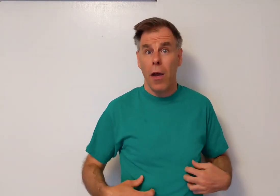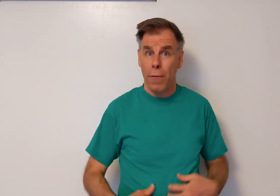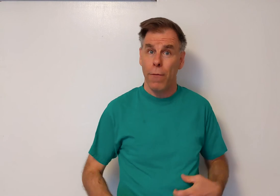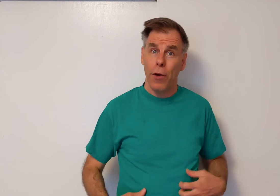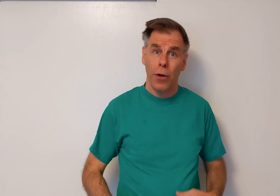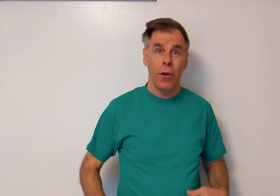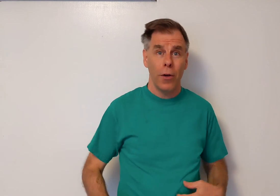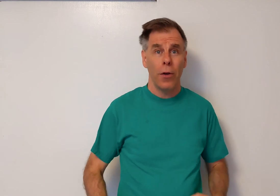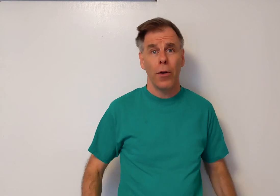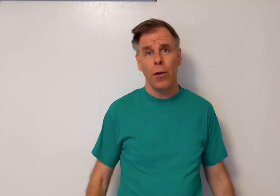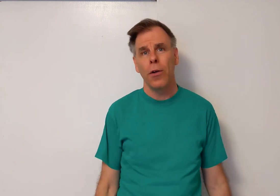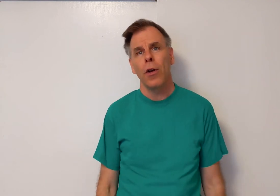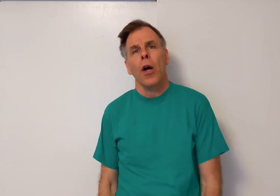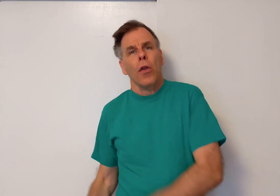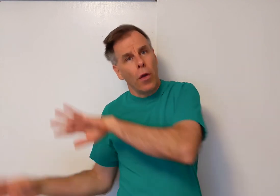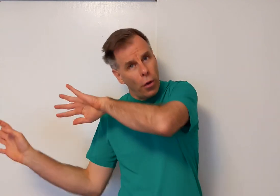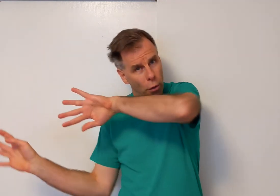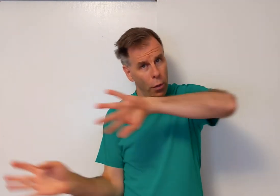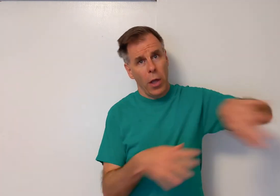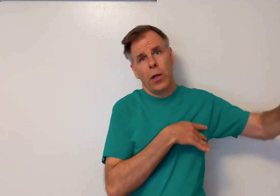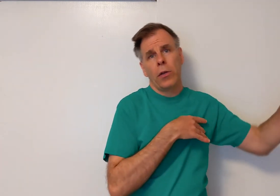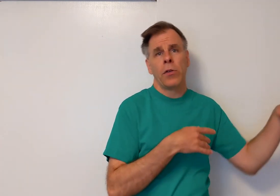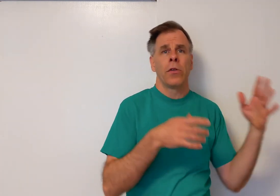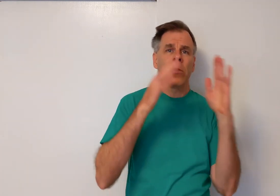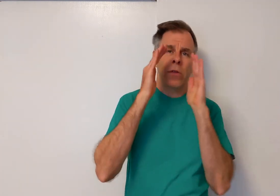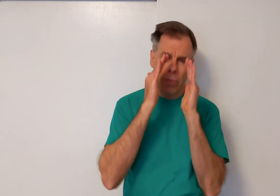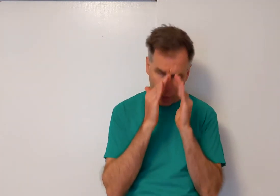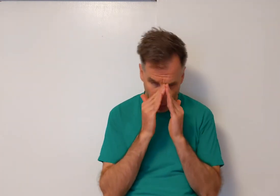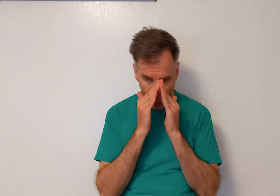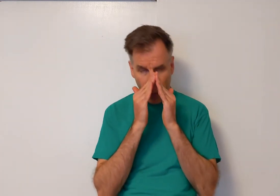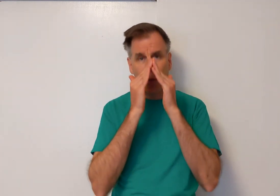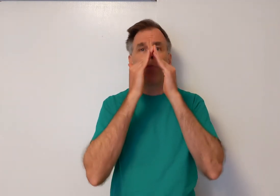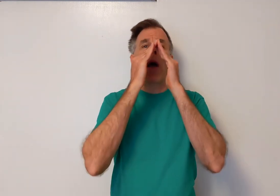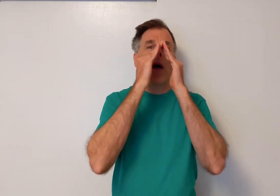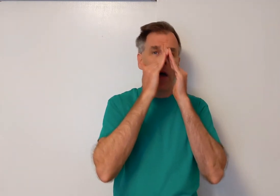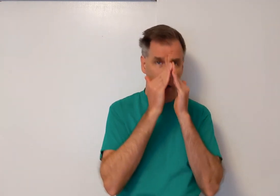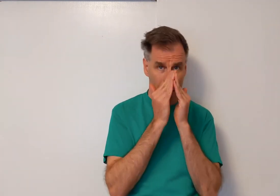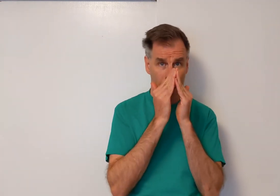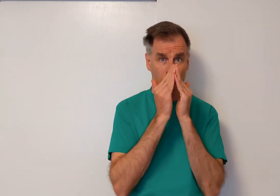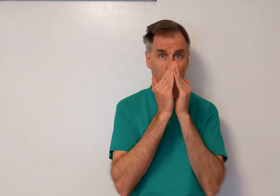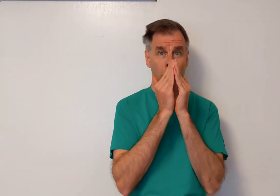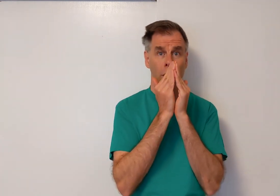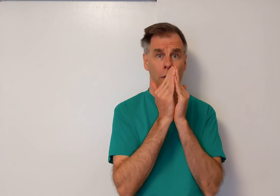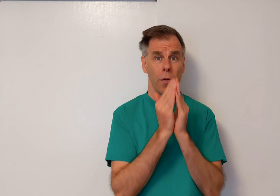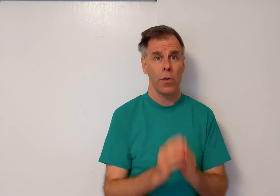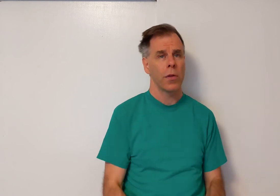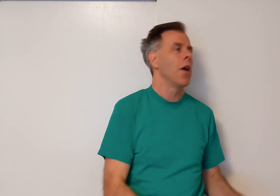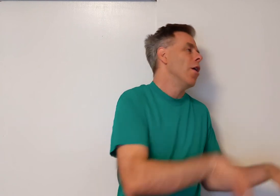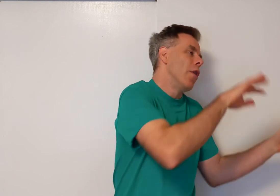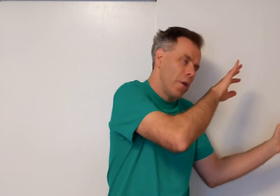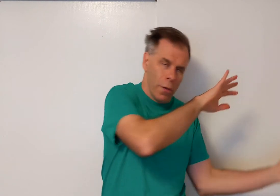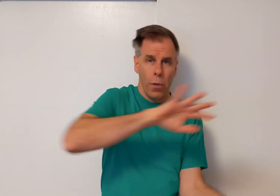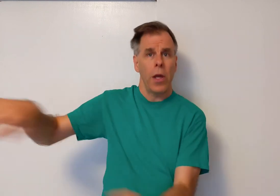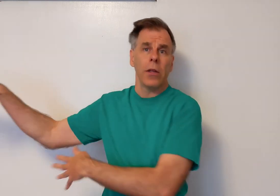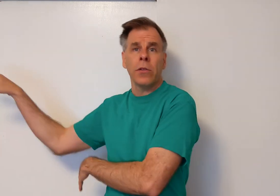fur. The wind blows my nose. The wind